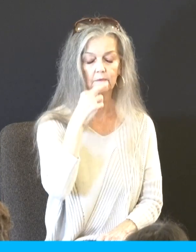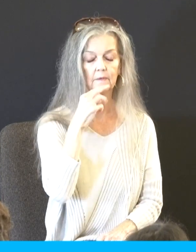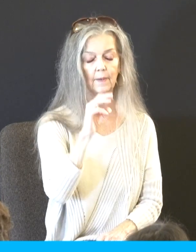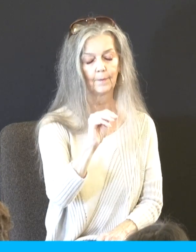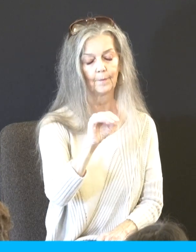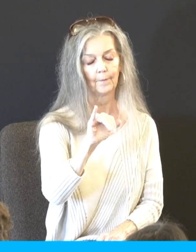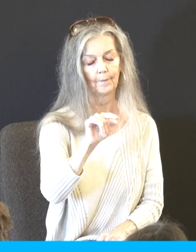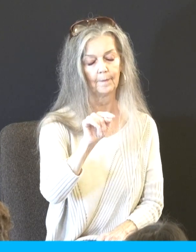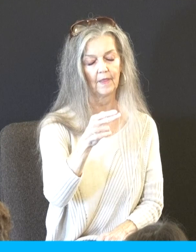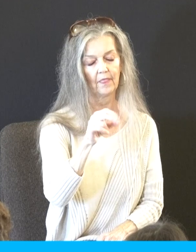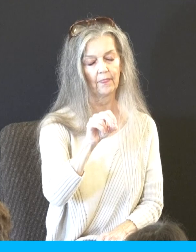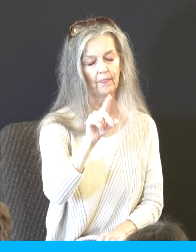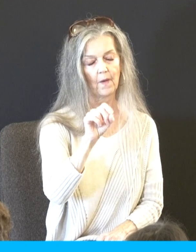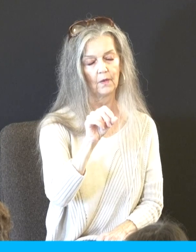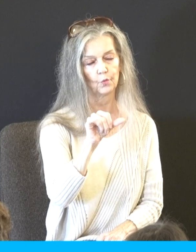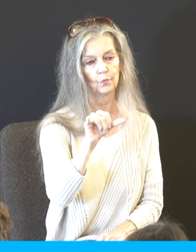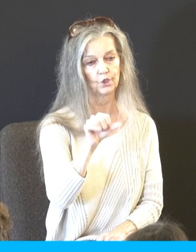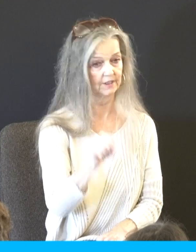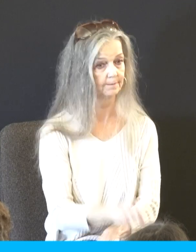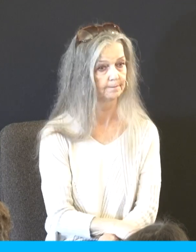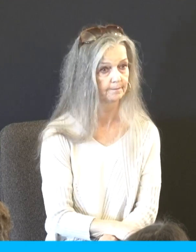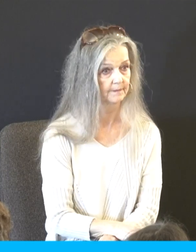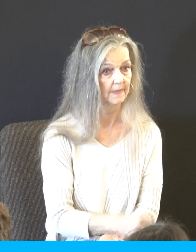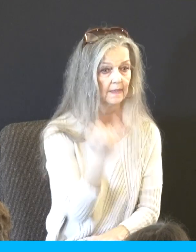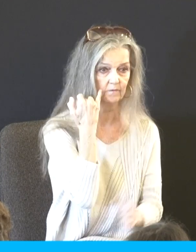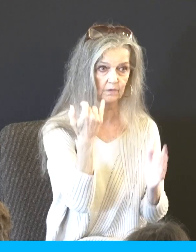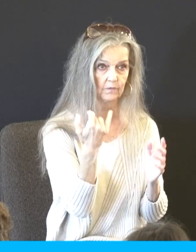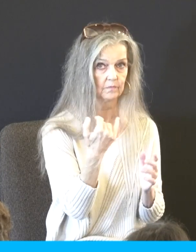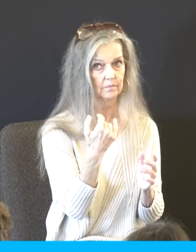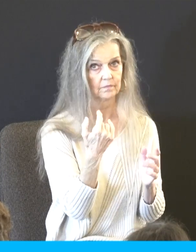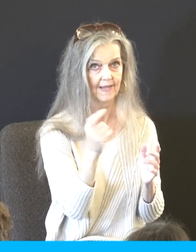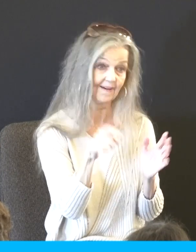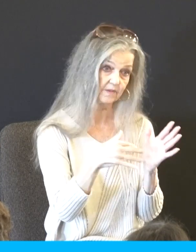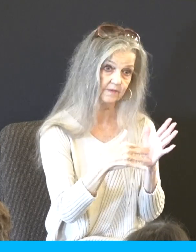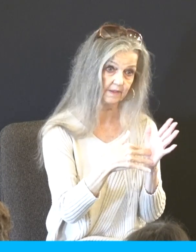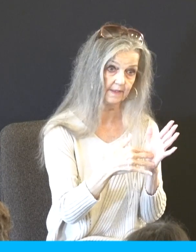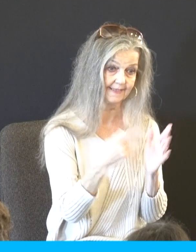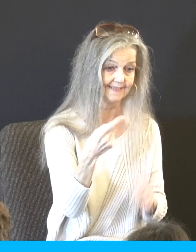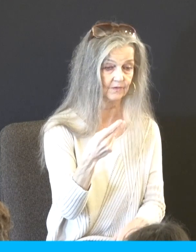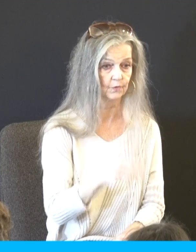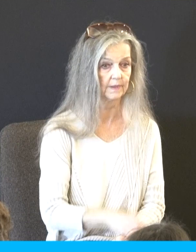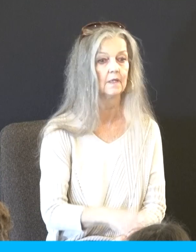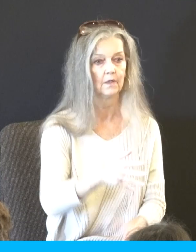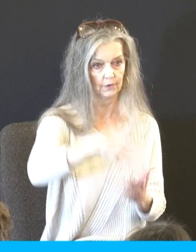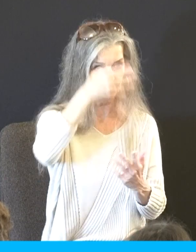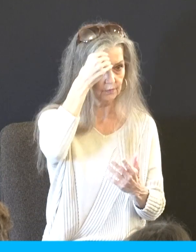if you study them, that's not suggesting you do, but if you were stuck doing history and all that and you had to do it, you learn that the behaviors of their